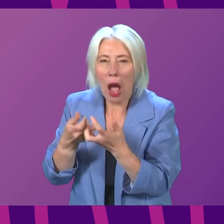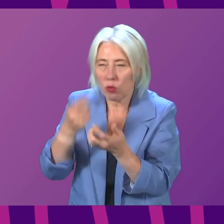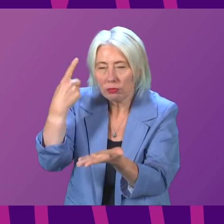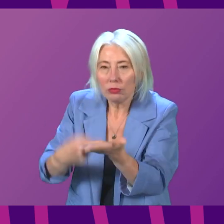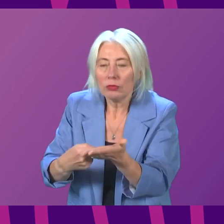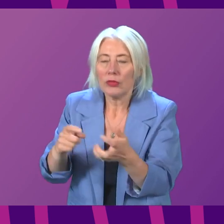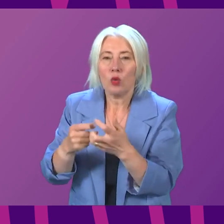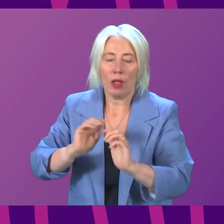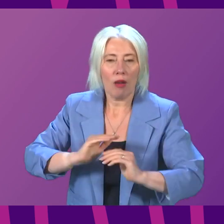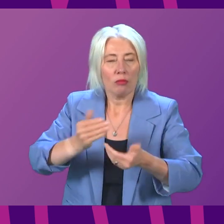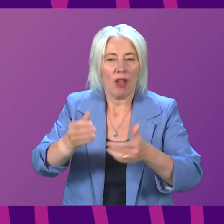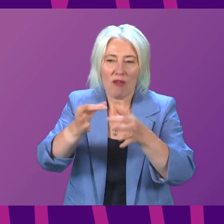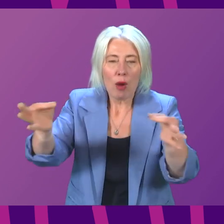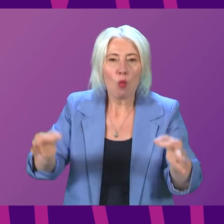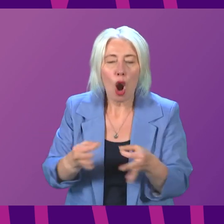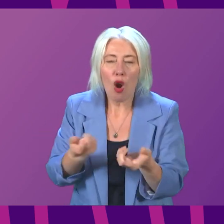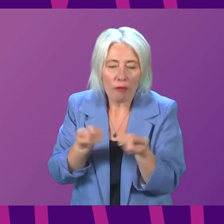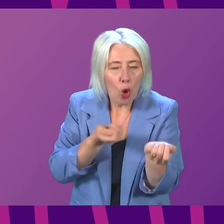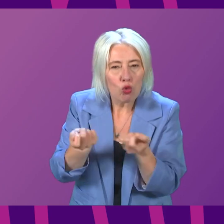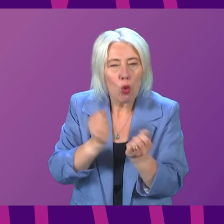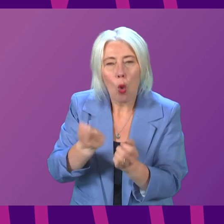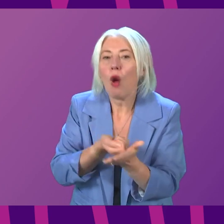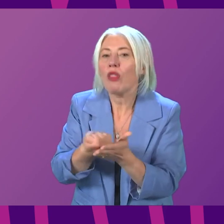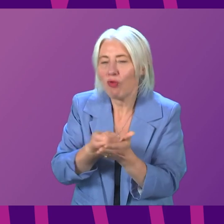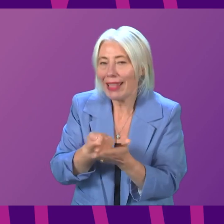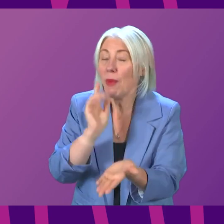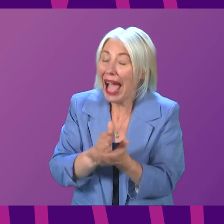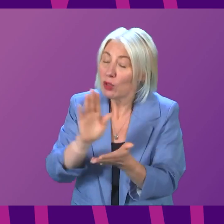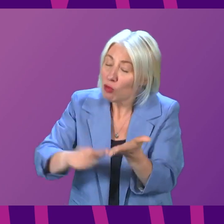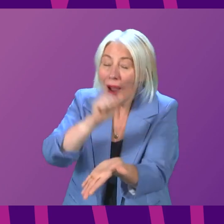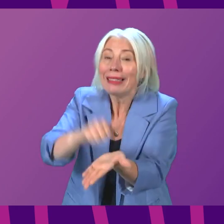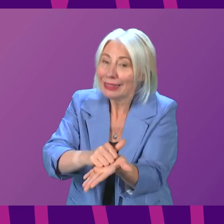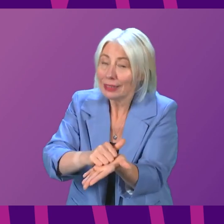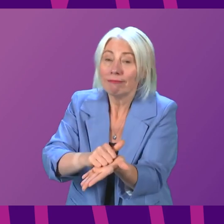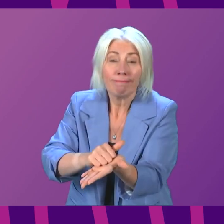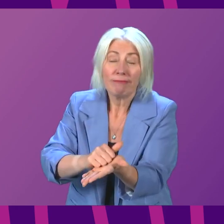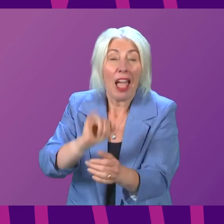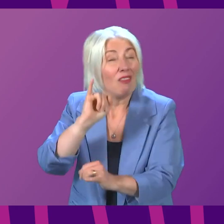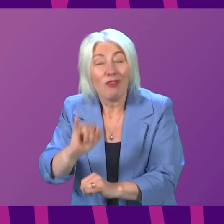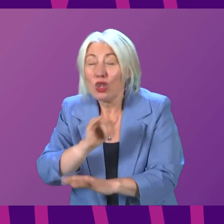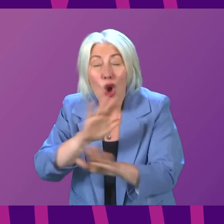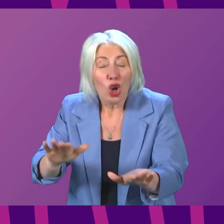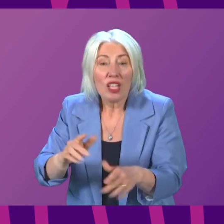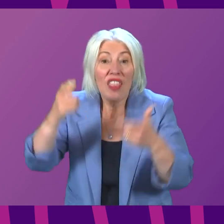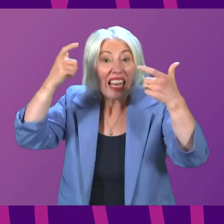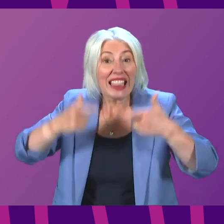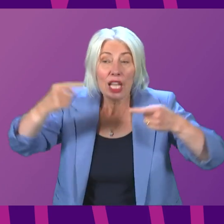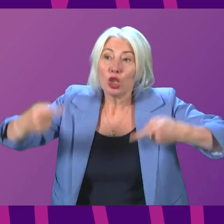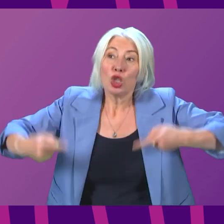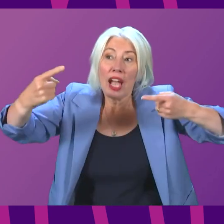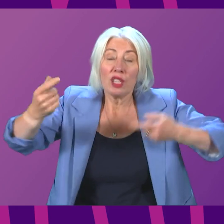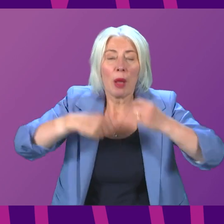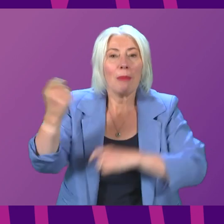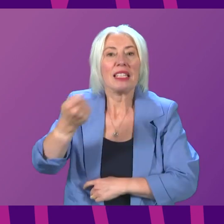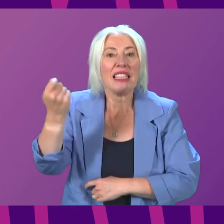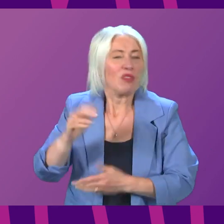framework for the delivery of new rent controls. But it is important that we get that right, because if we do not, and a legal challenge was successful, then we